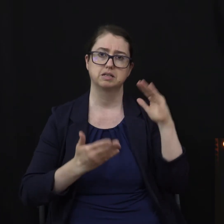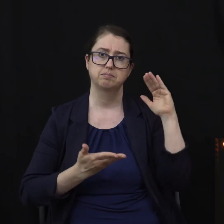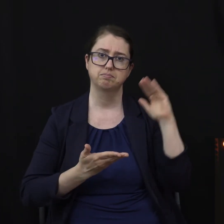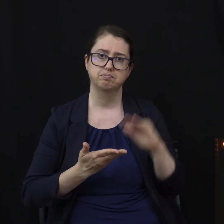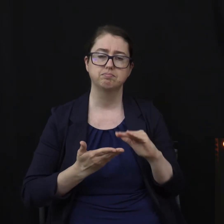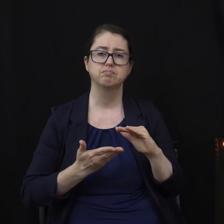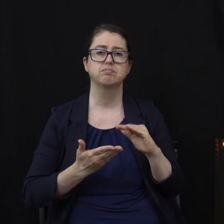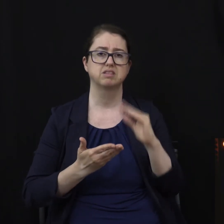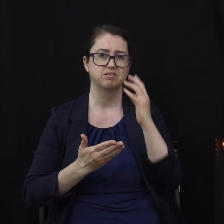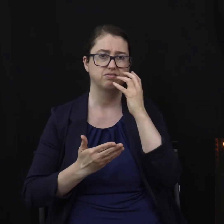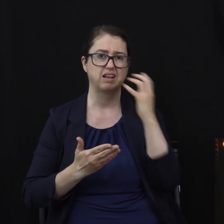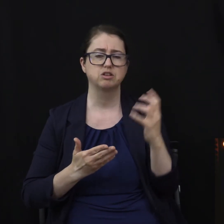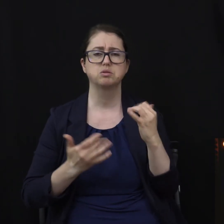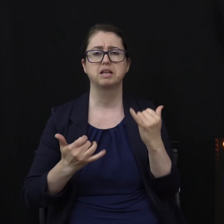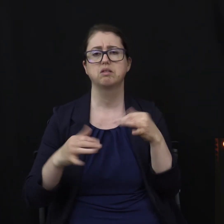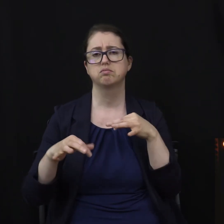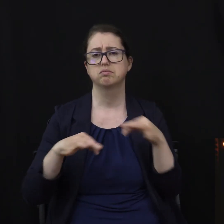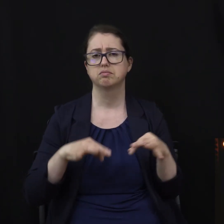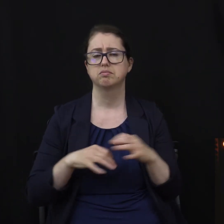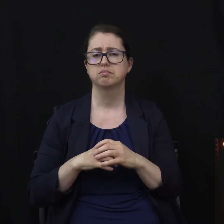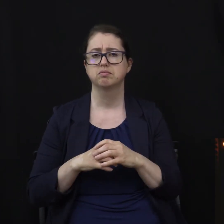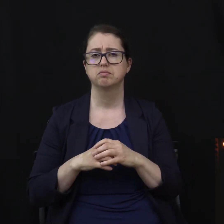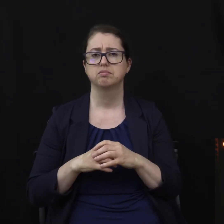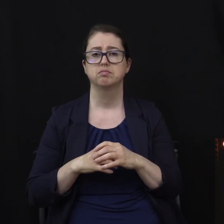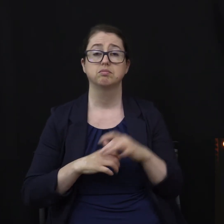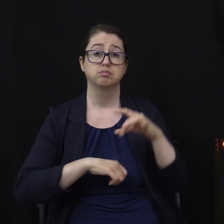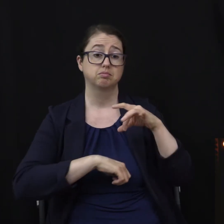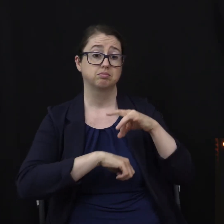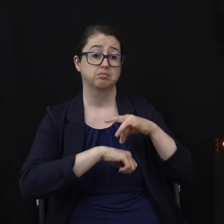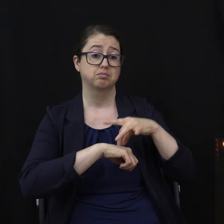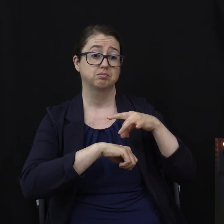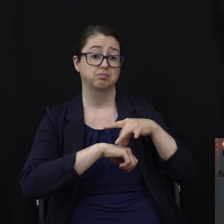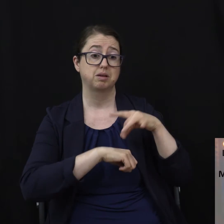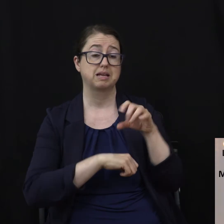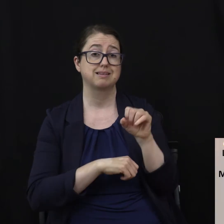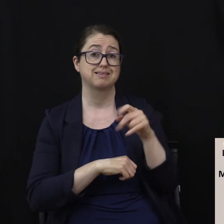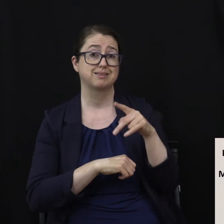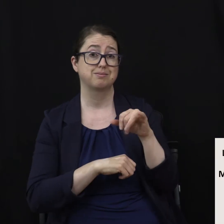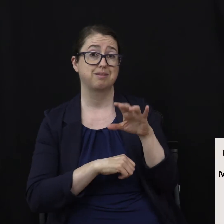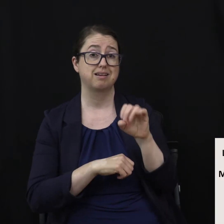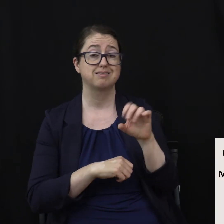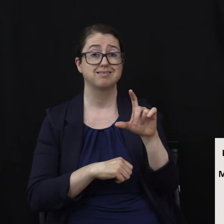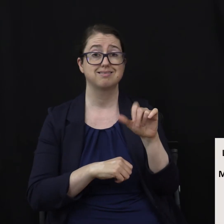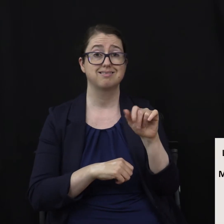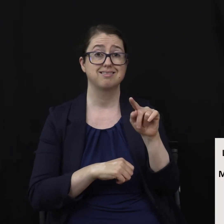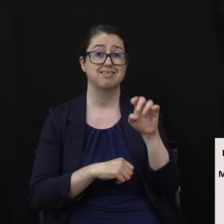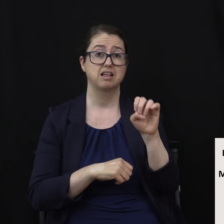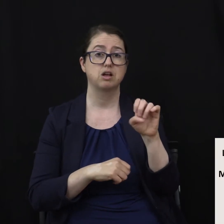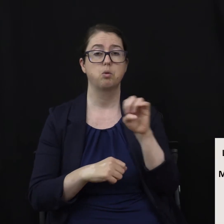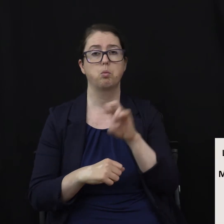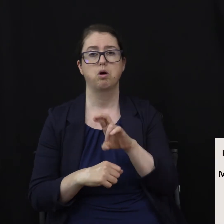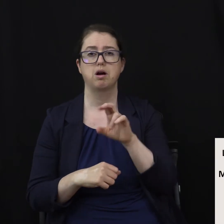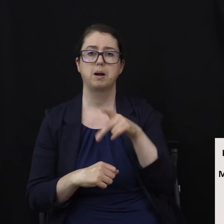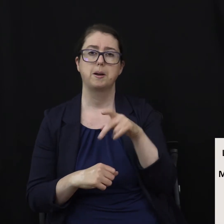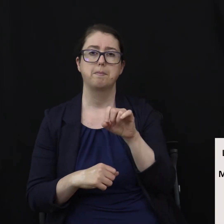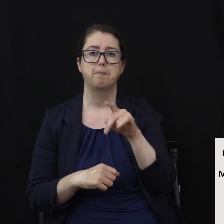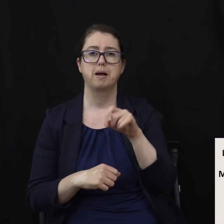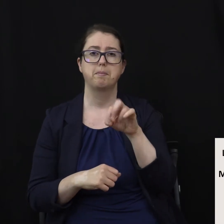about it this way. A pumpkin-spiced latte or maybe a peppermint mocha at your favorite coffee establishment,